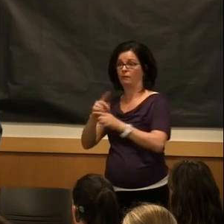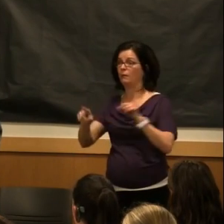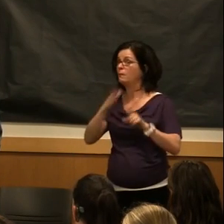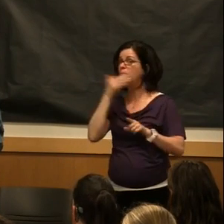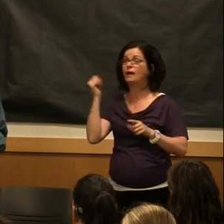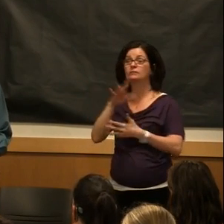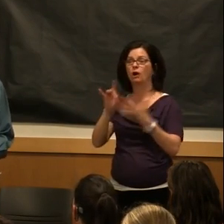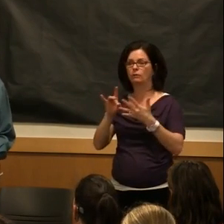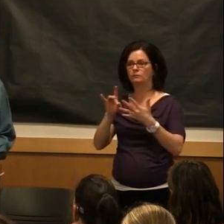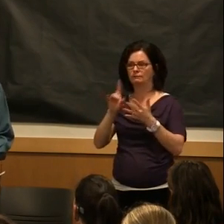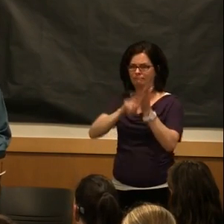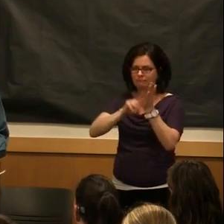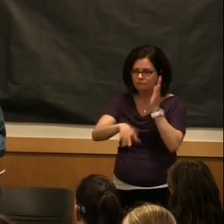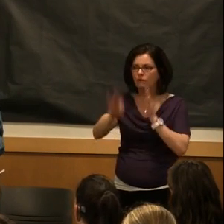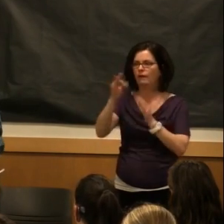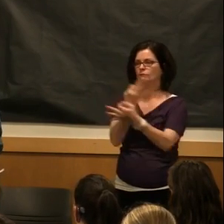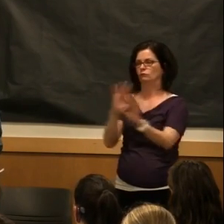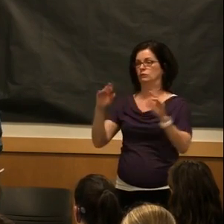tutoring.